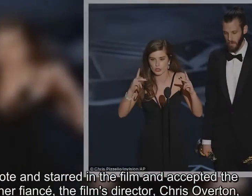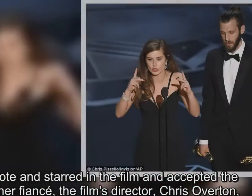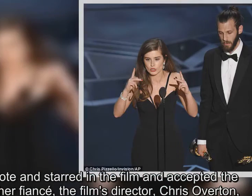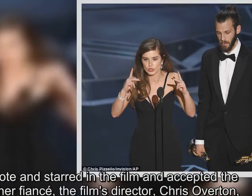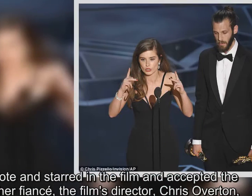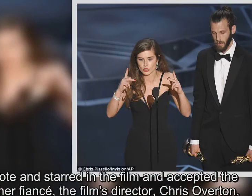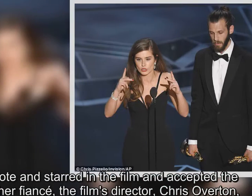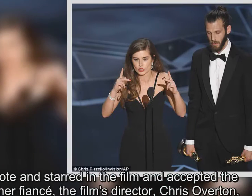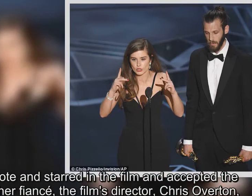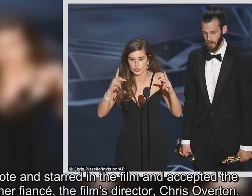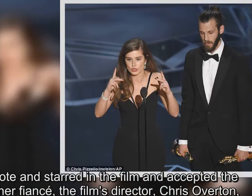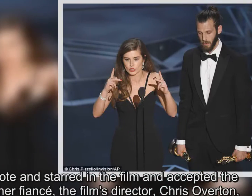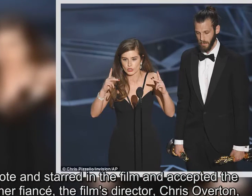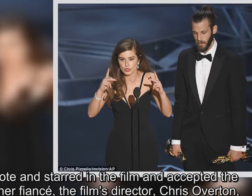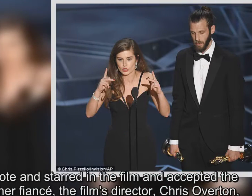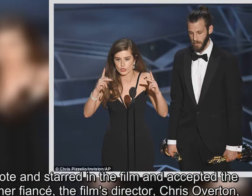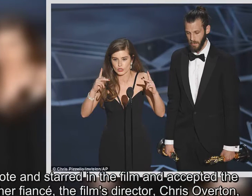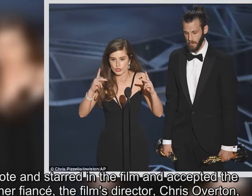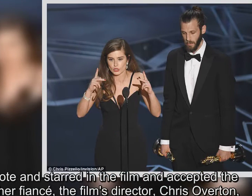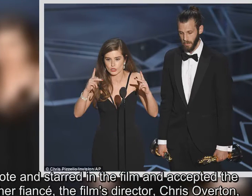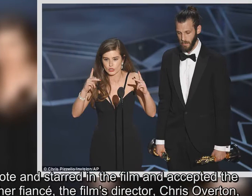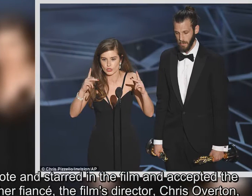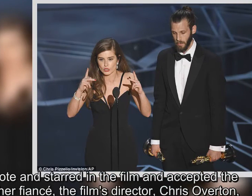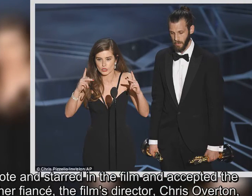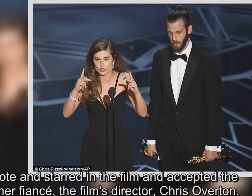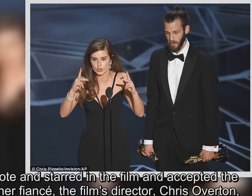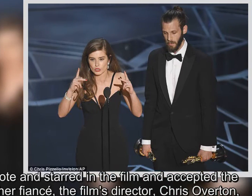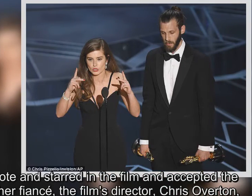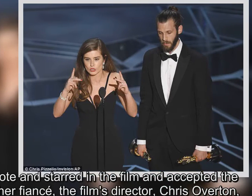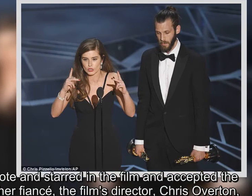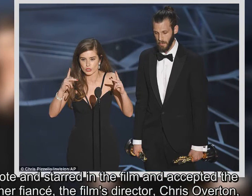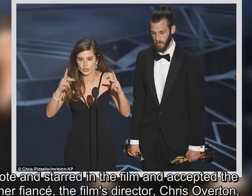Hollyoaks' cage fighter Liam McAllister in 2010.